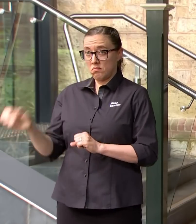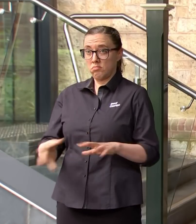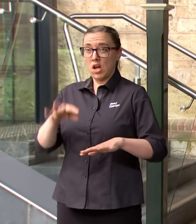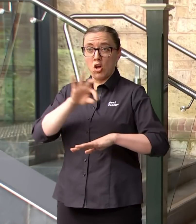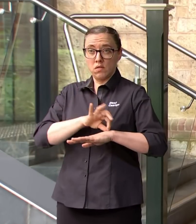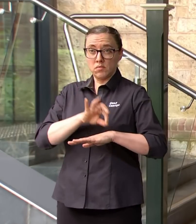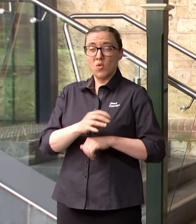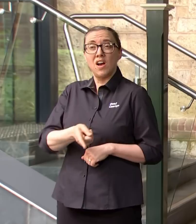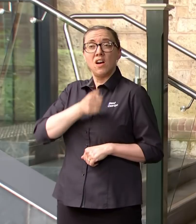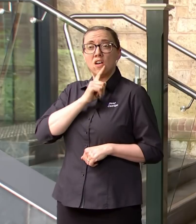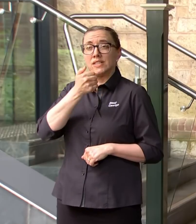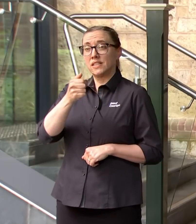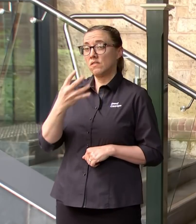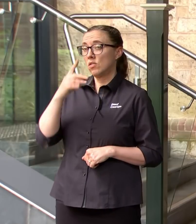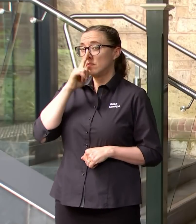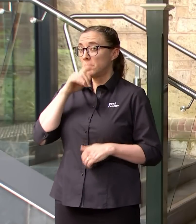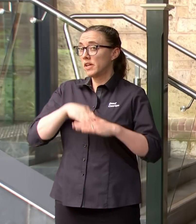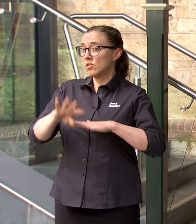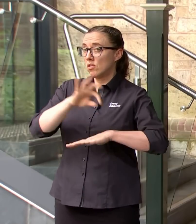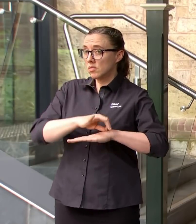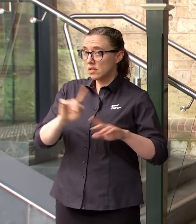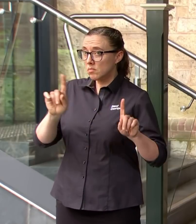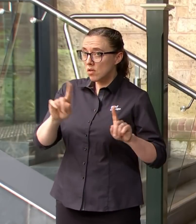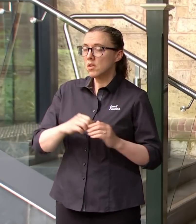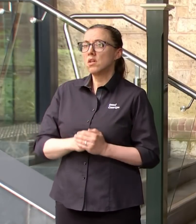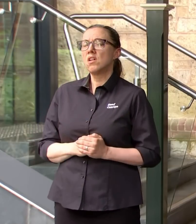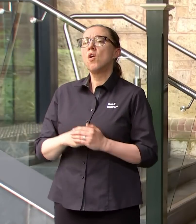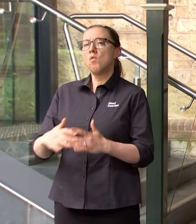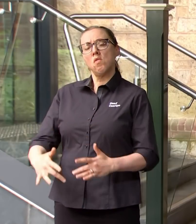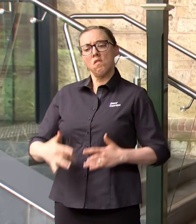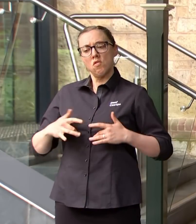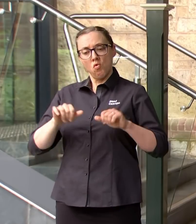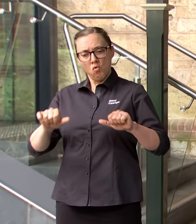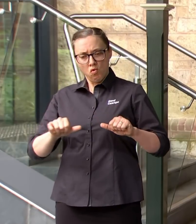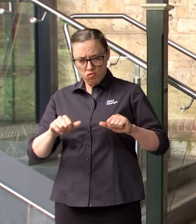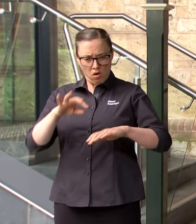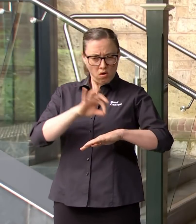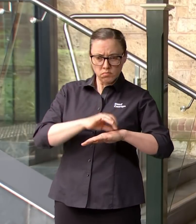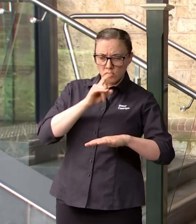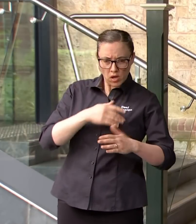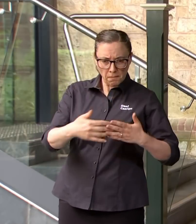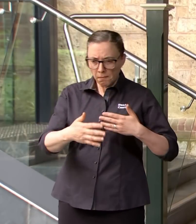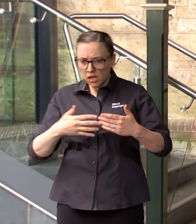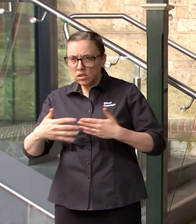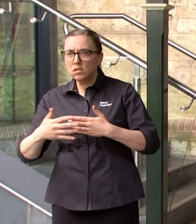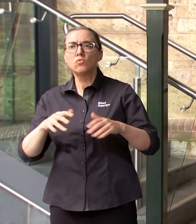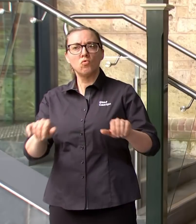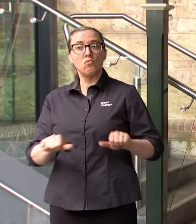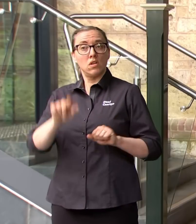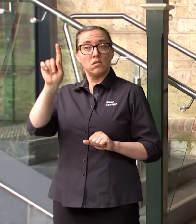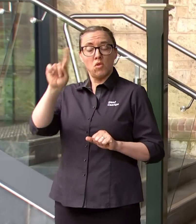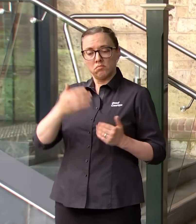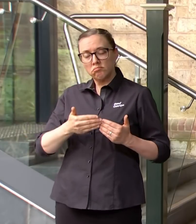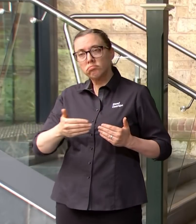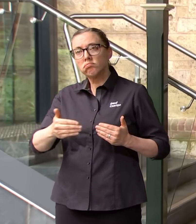164. Again this is still well within our capacity to process here in South Australia.